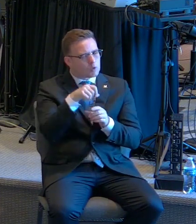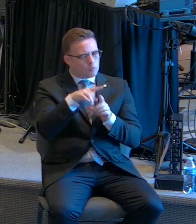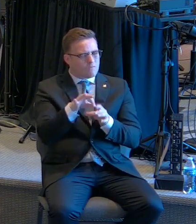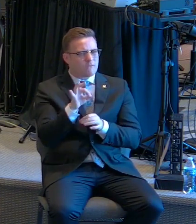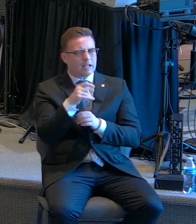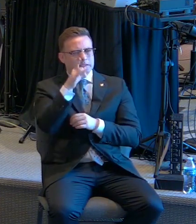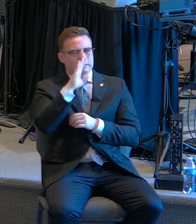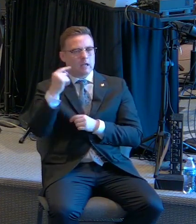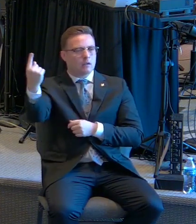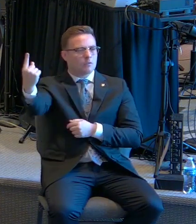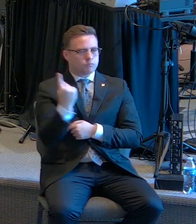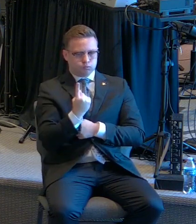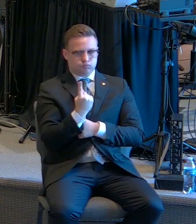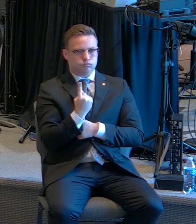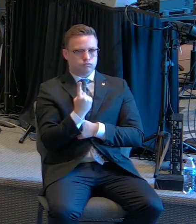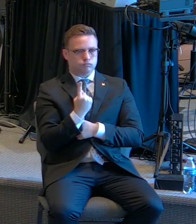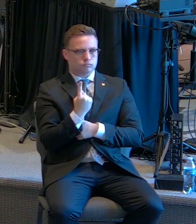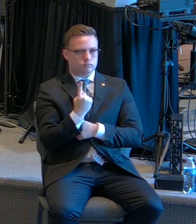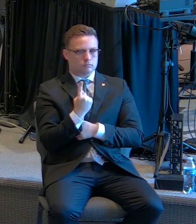forth.